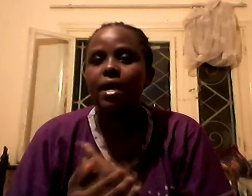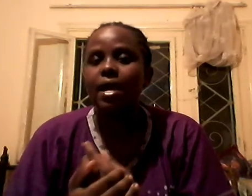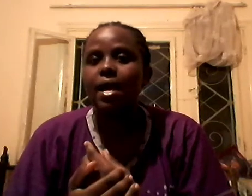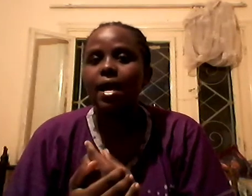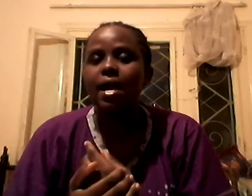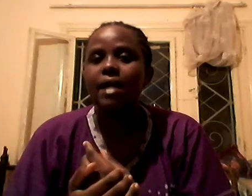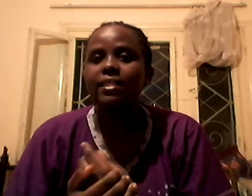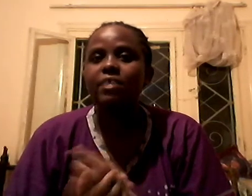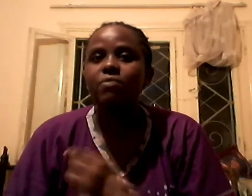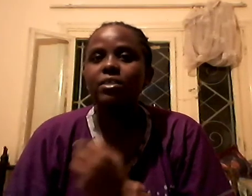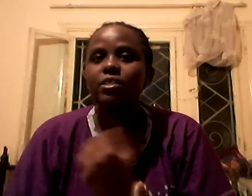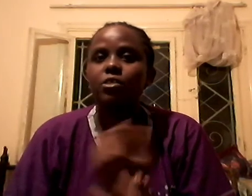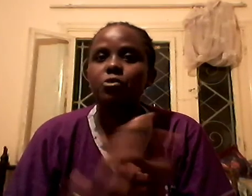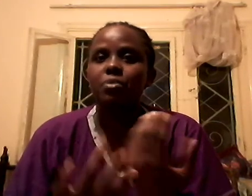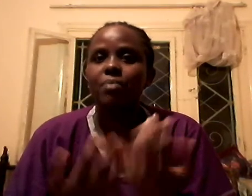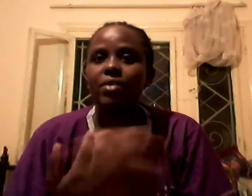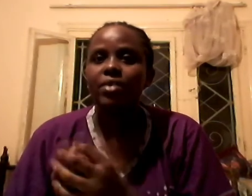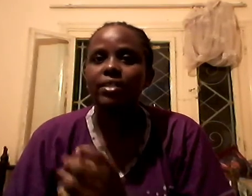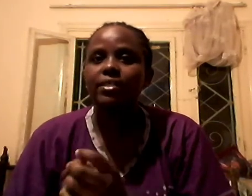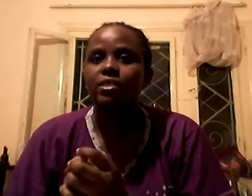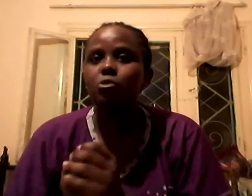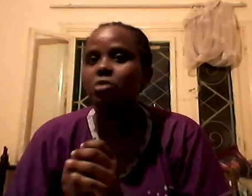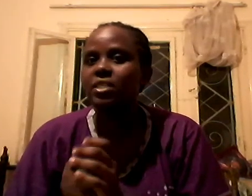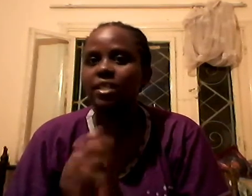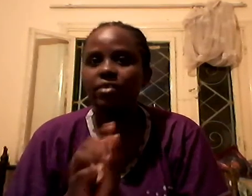Think once you are married, no secret.